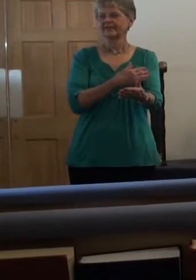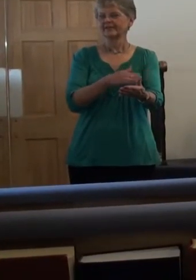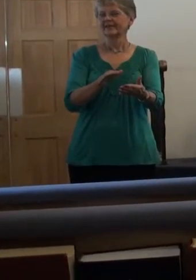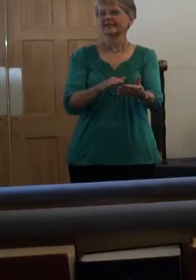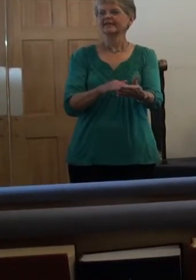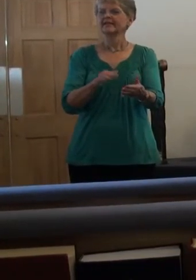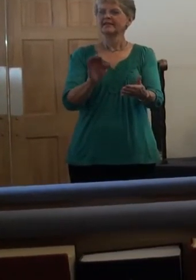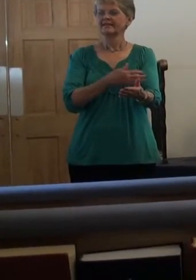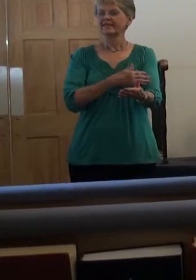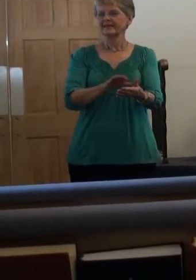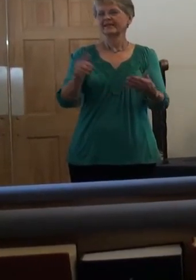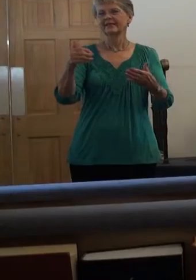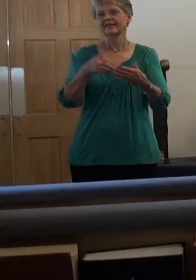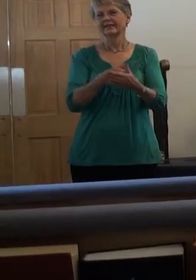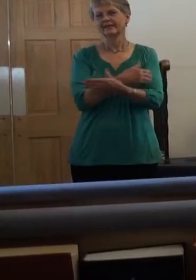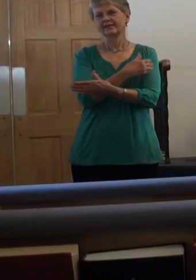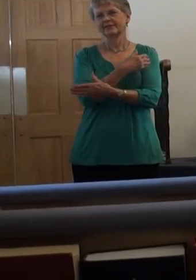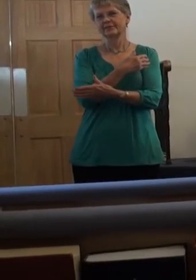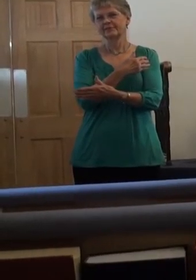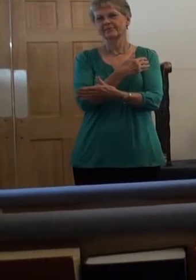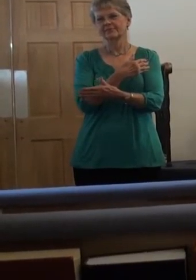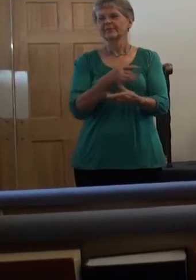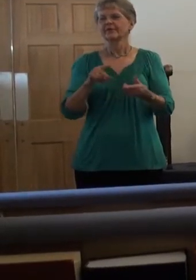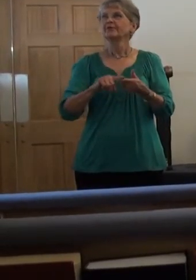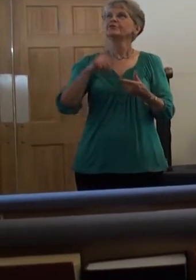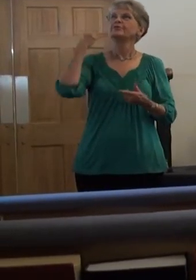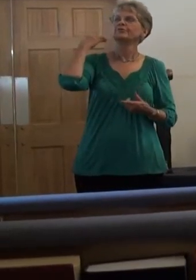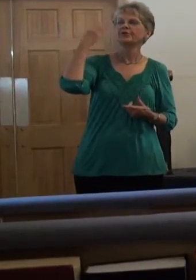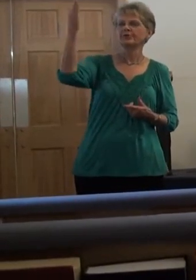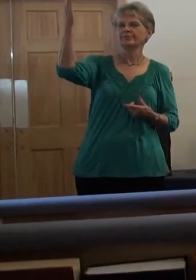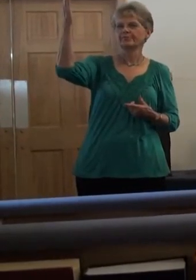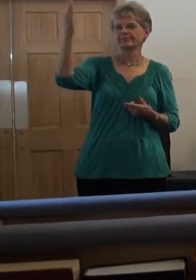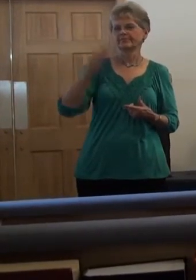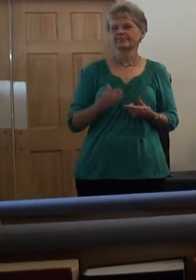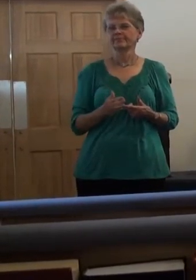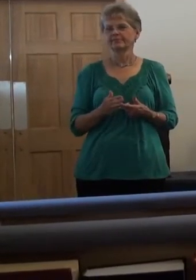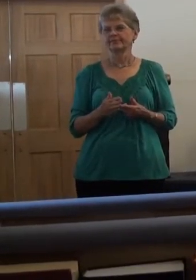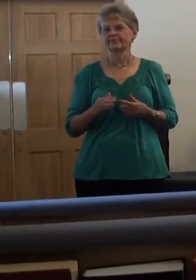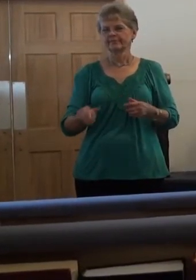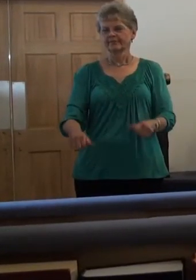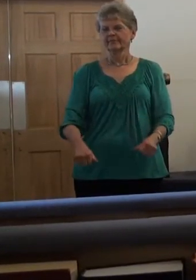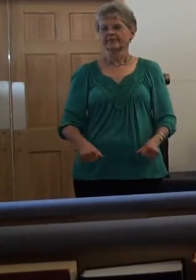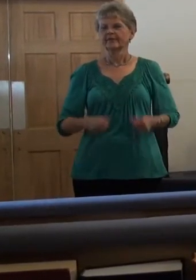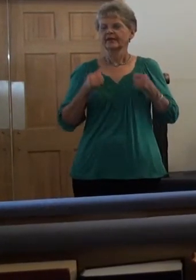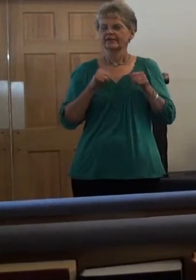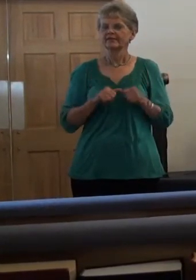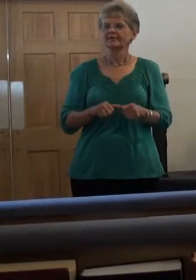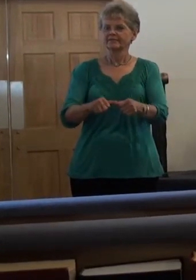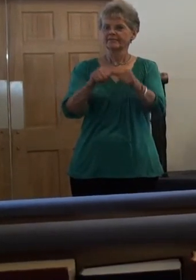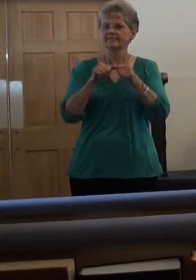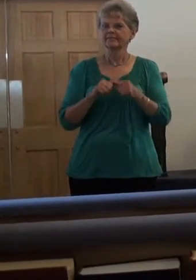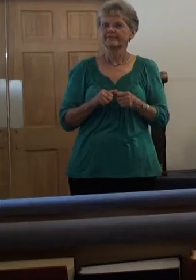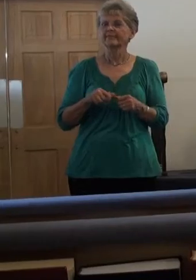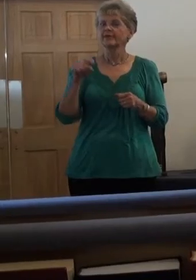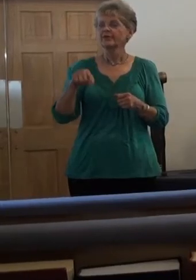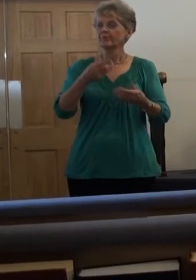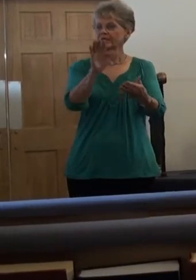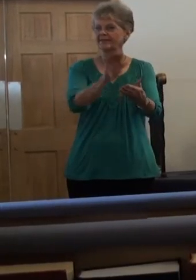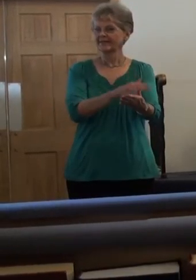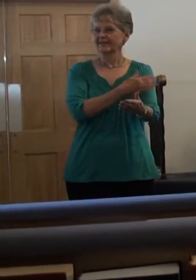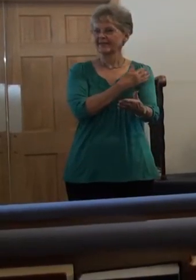sing Folge six times life to you that goes on and's almost a song. gotta sing